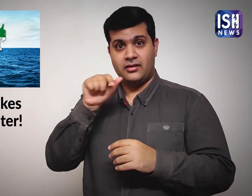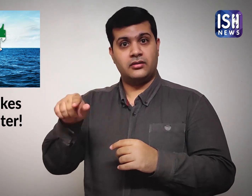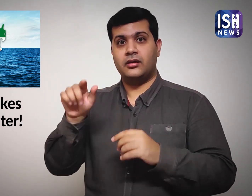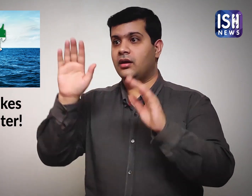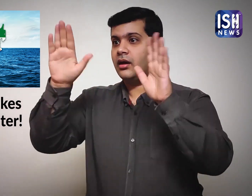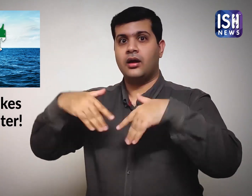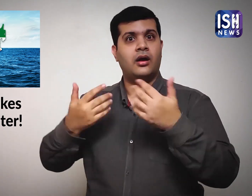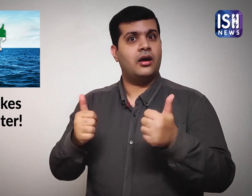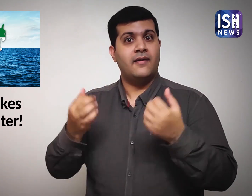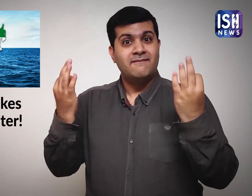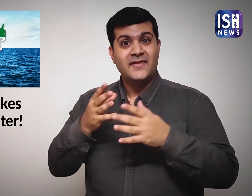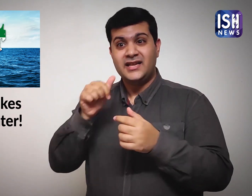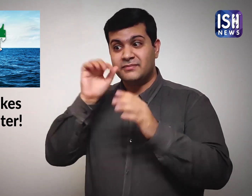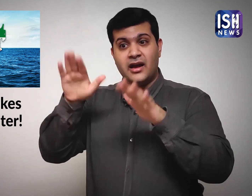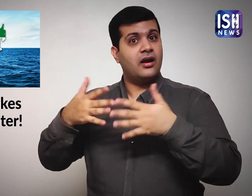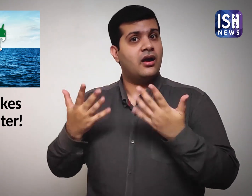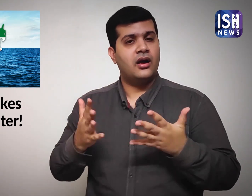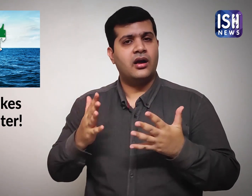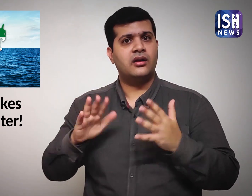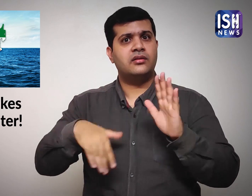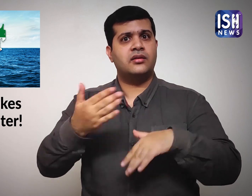But what if fresh water is not available?